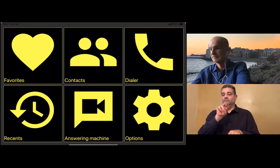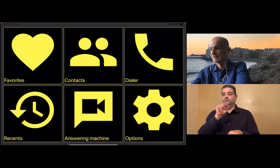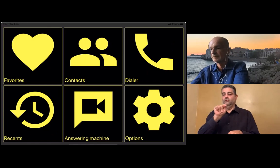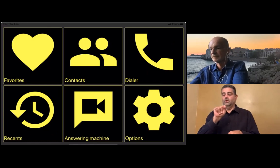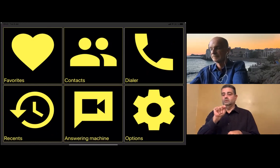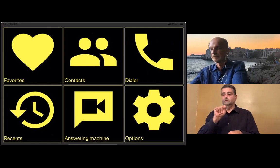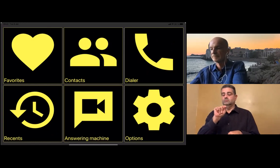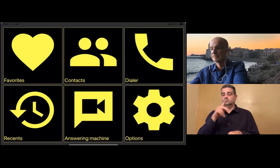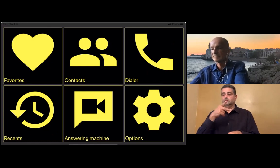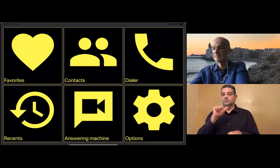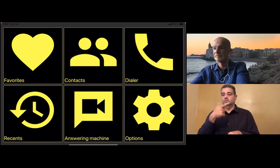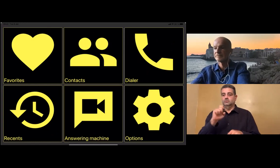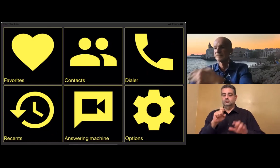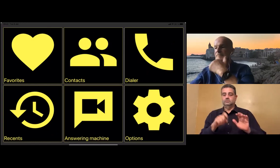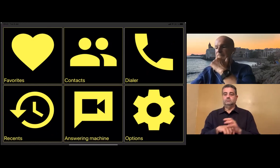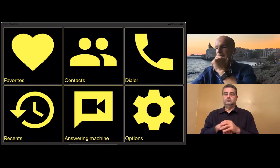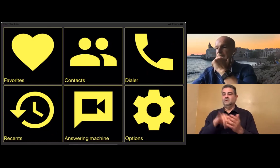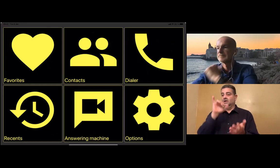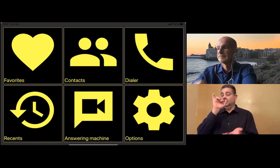This is called the front page.